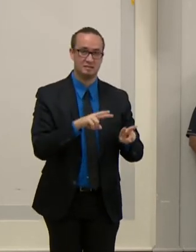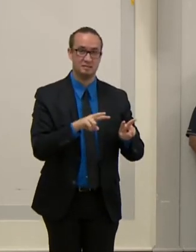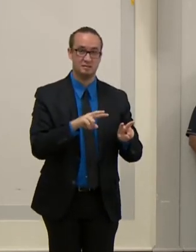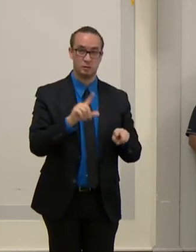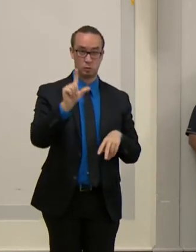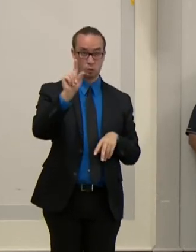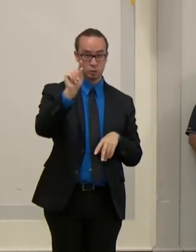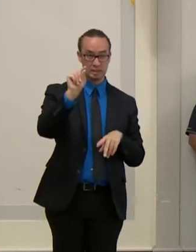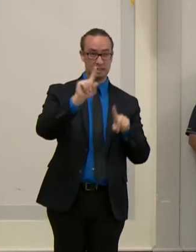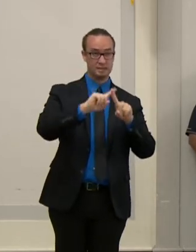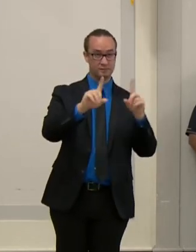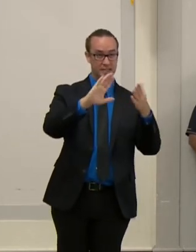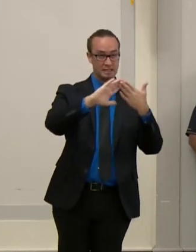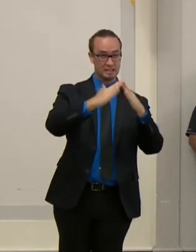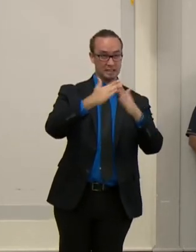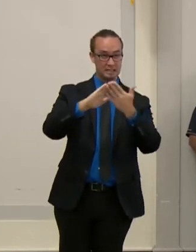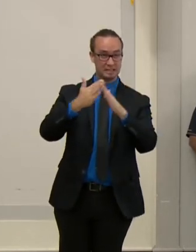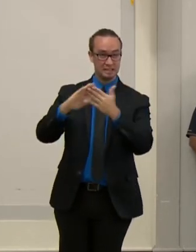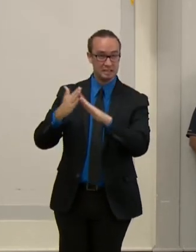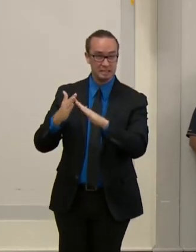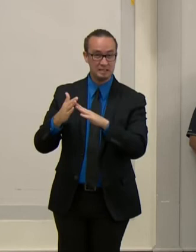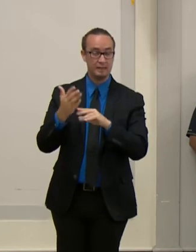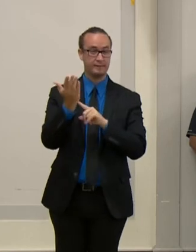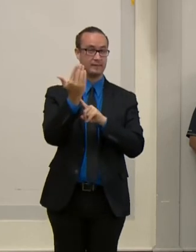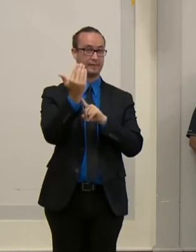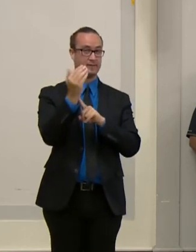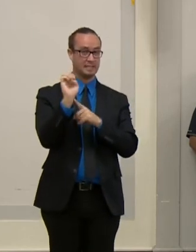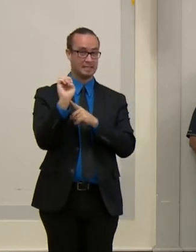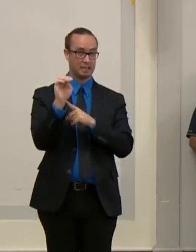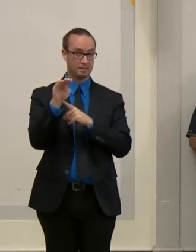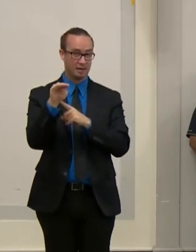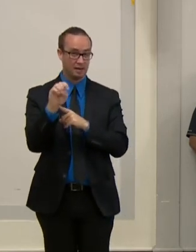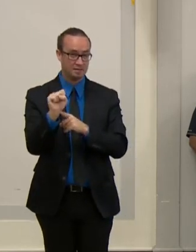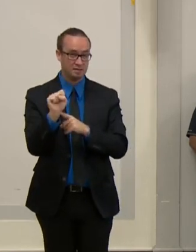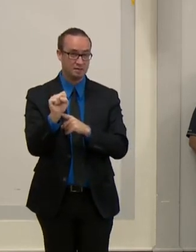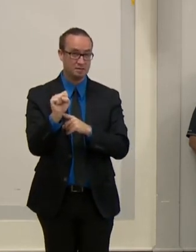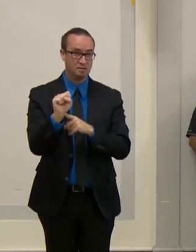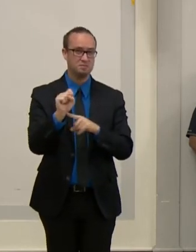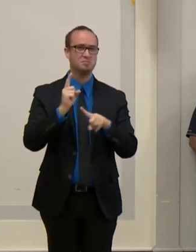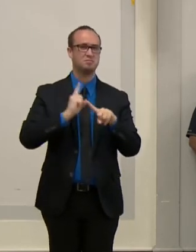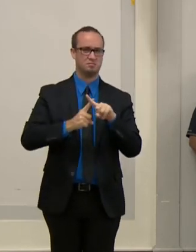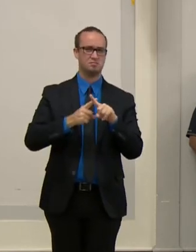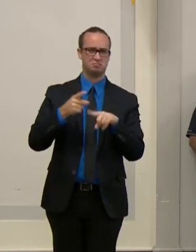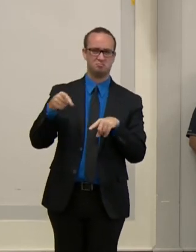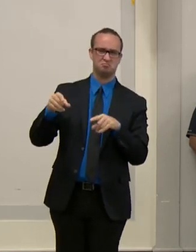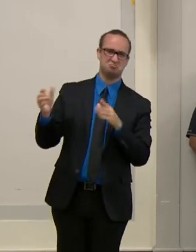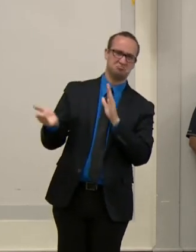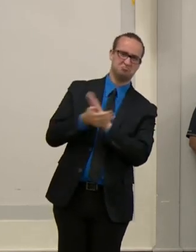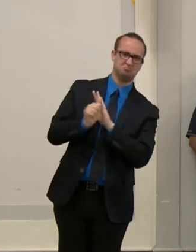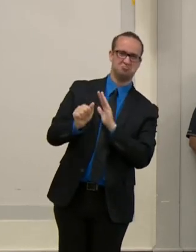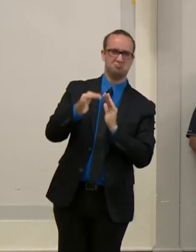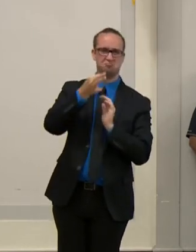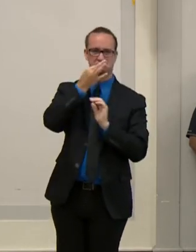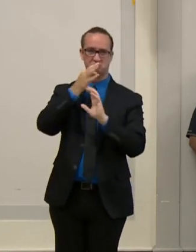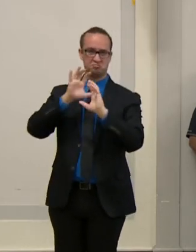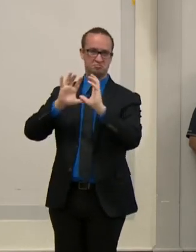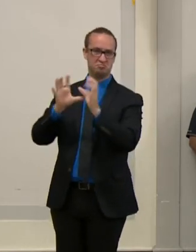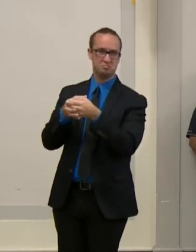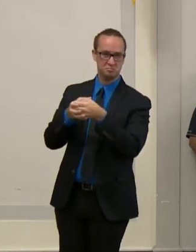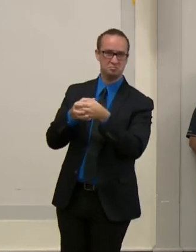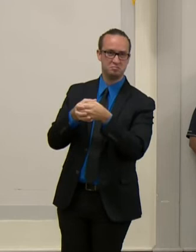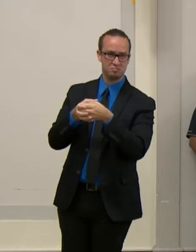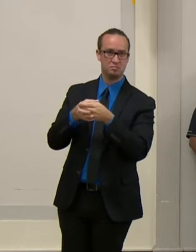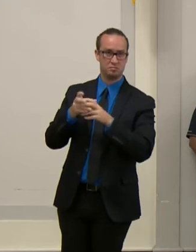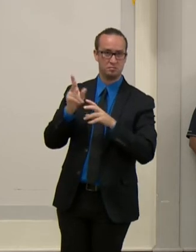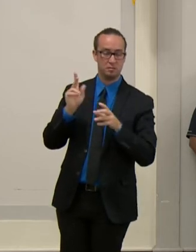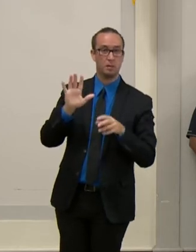units, plus our specialty units. We also had about 23 Baltimore County and